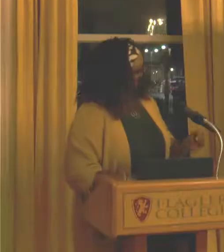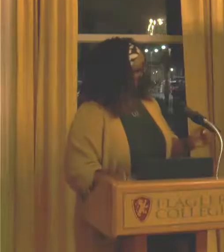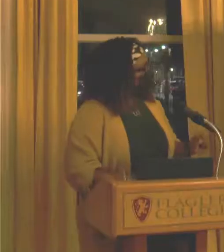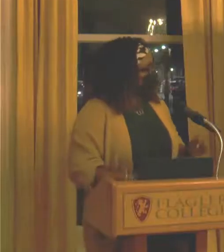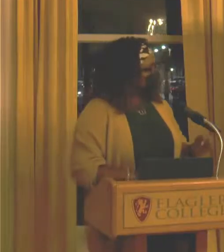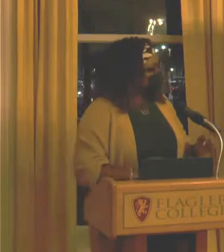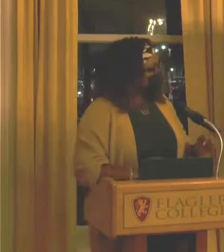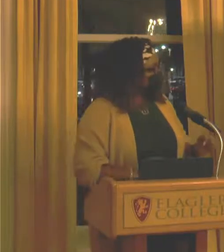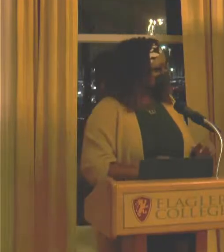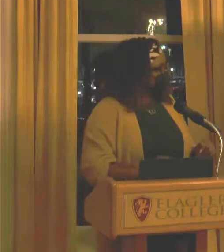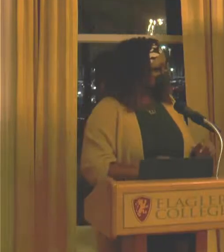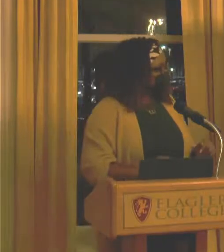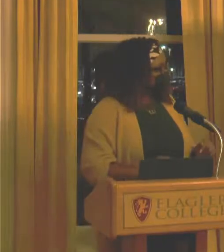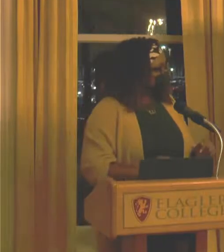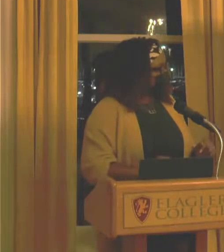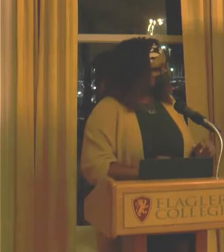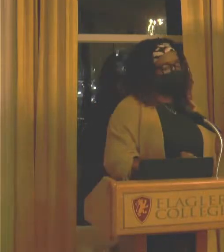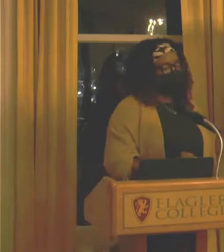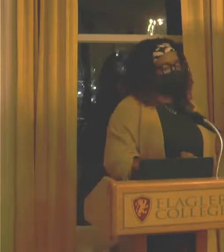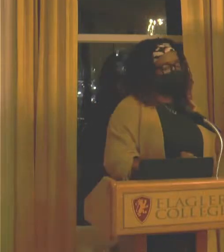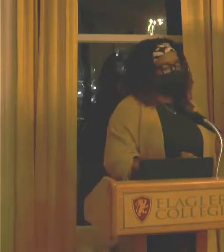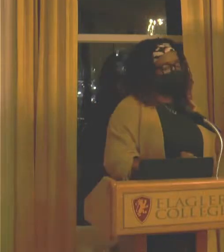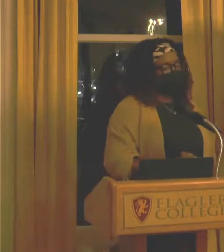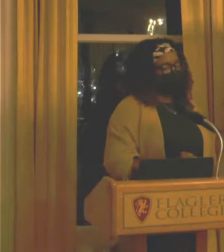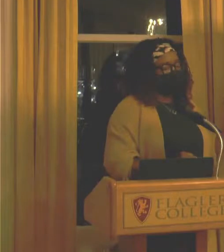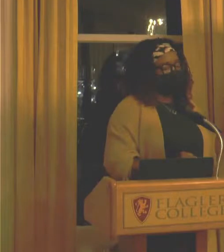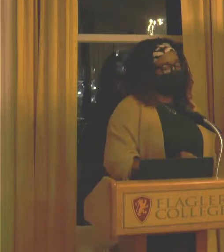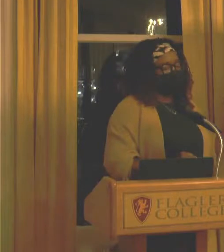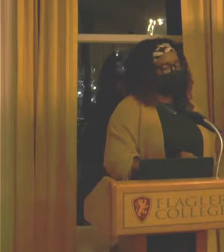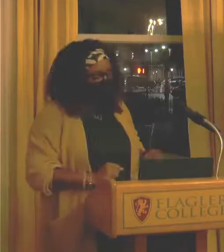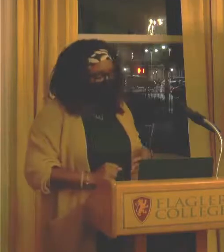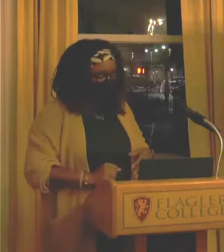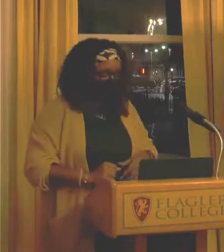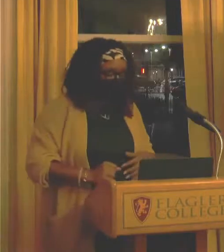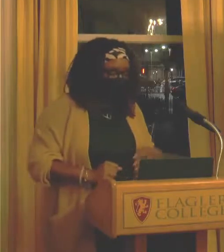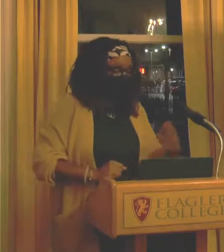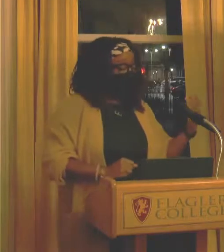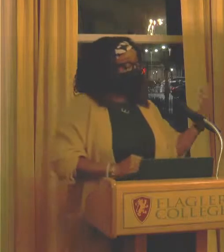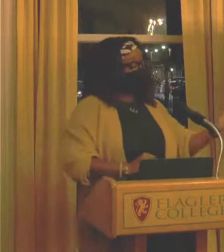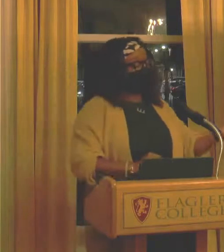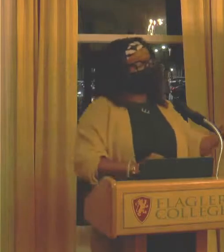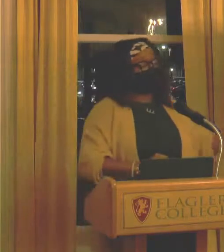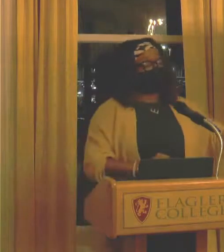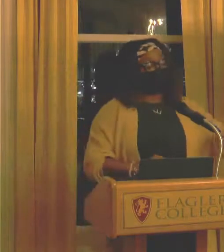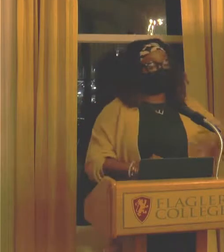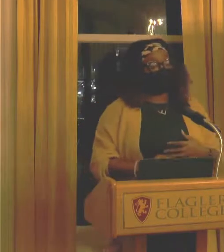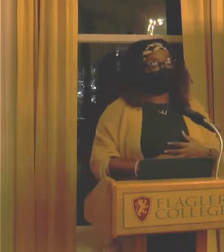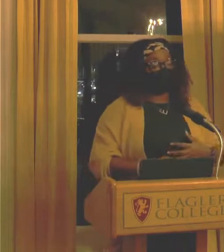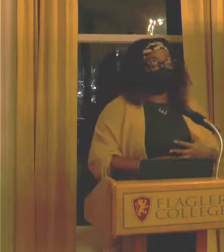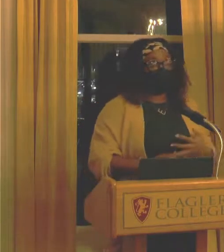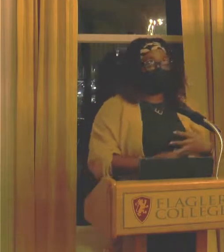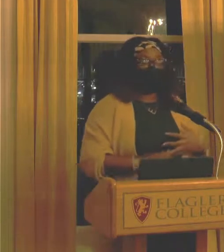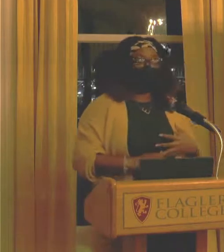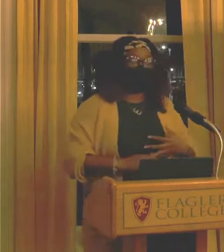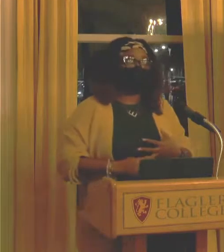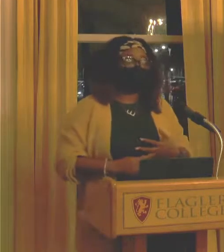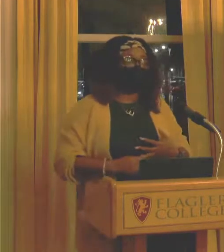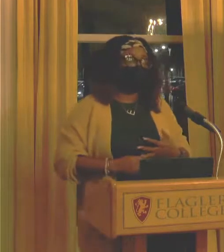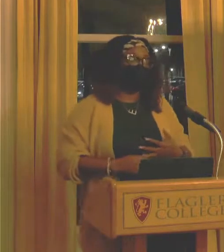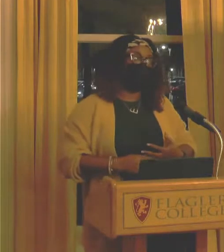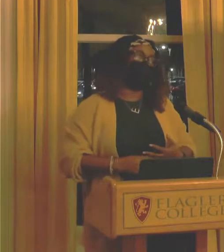I also went to Georgia State University, which is in Atlanta, for graduate school. The teacher that I was just telling you about,